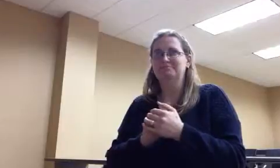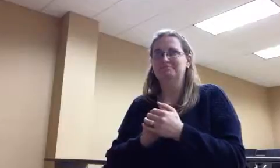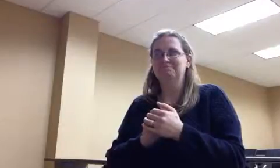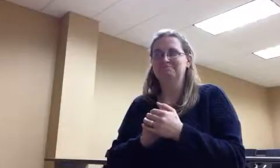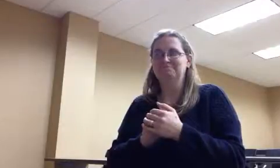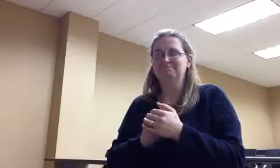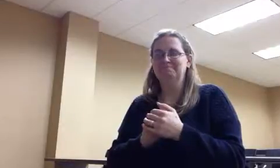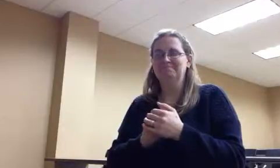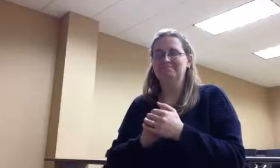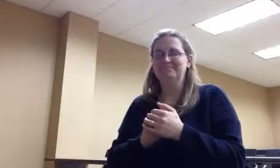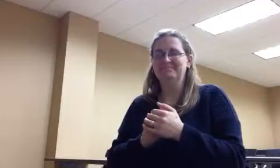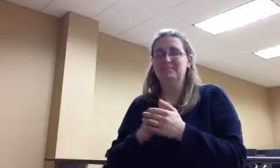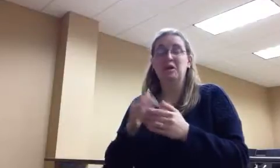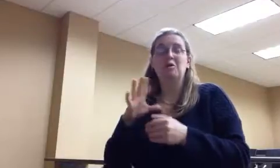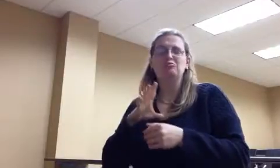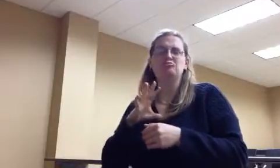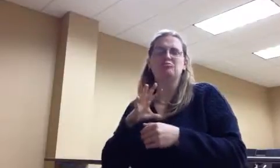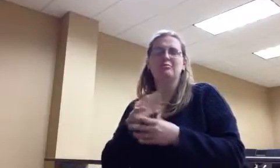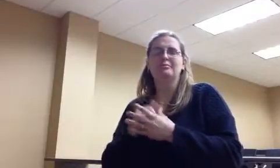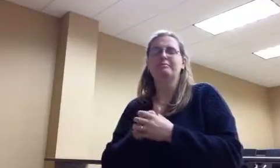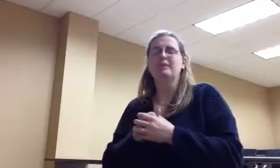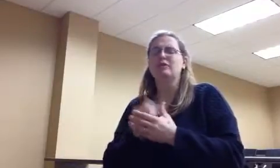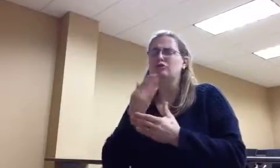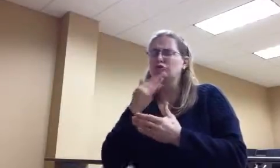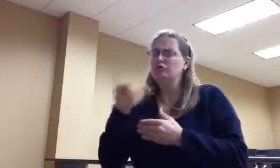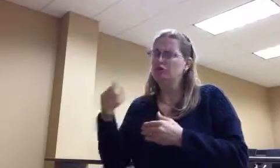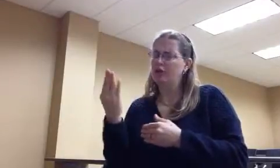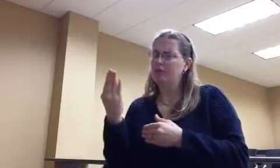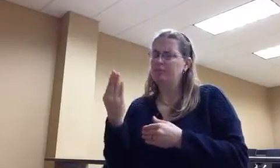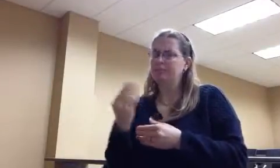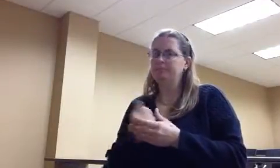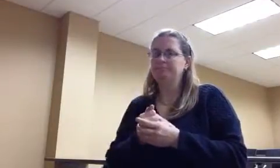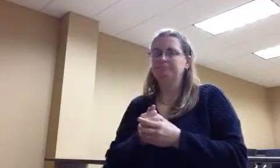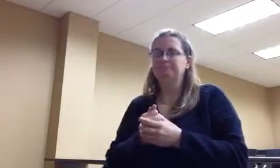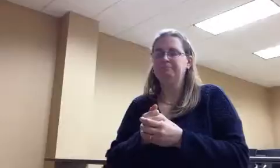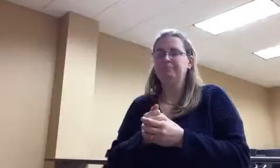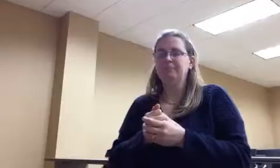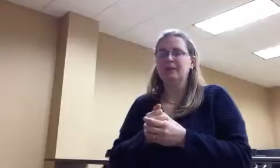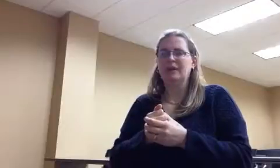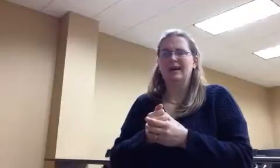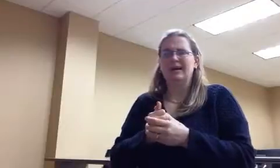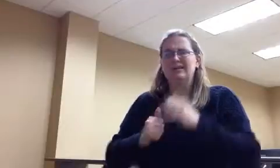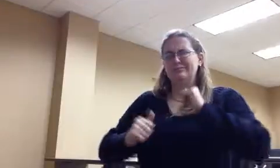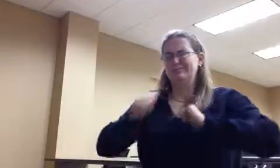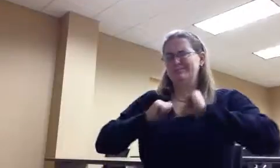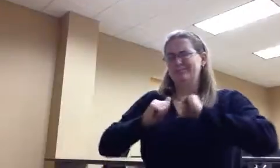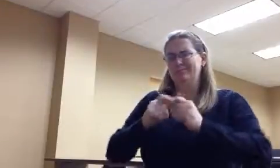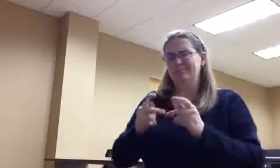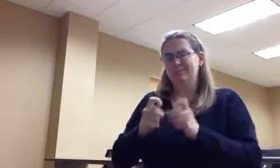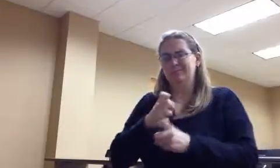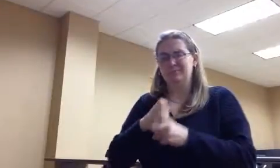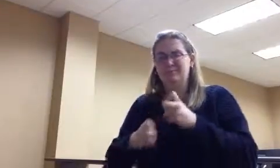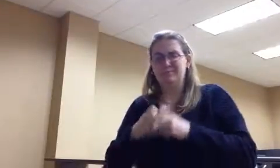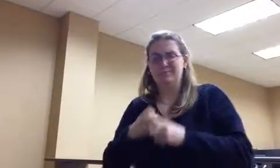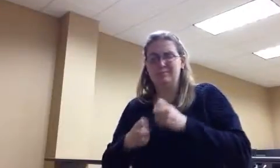All right, cool. You guys did a good job. I heard some dramatic things that happened at your middle school. I'm sorry to hear the dramatic things happened at your middle school.